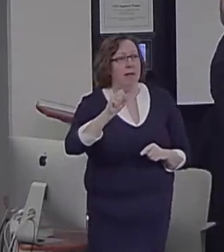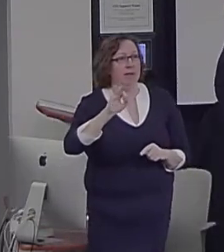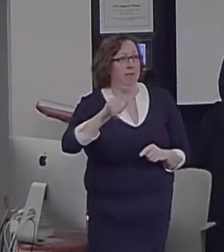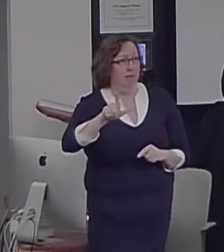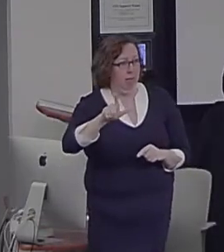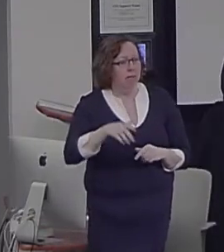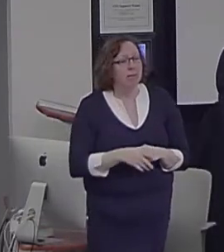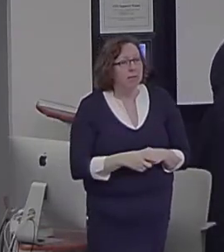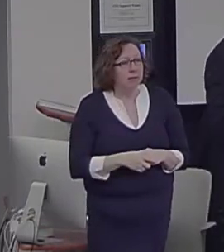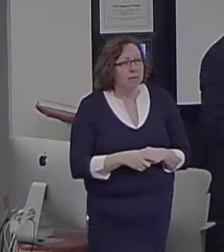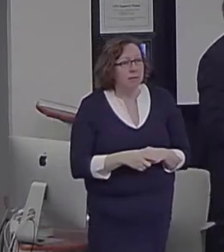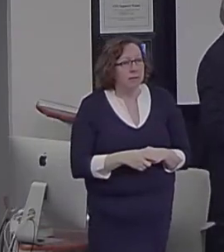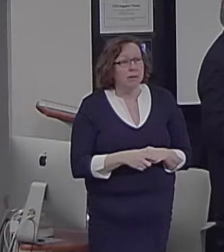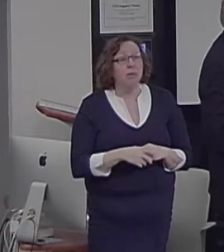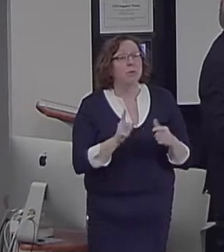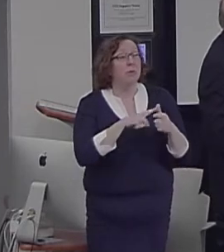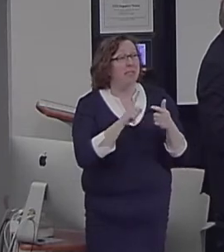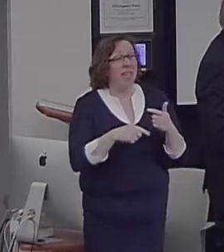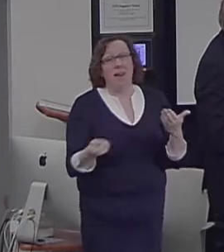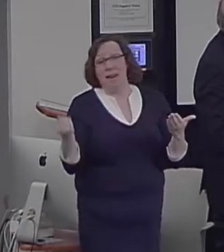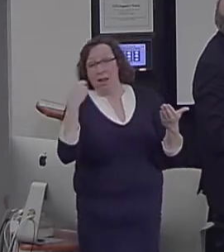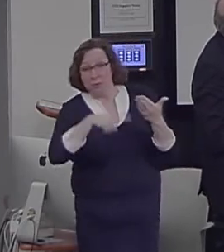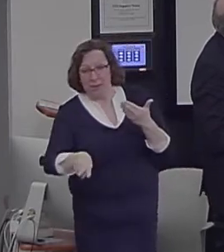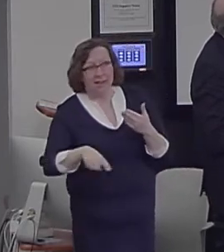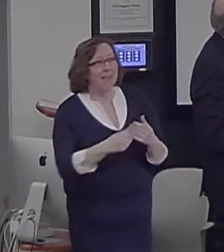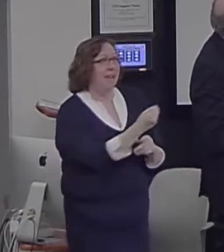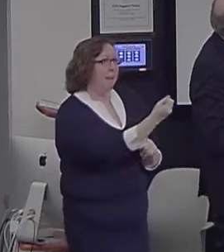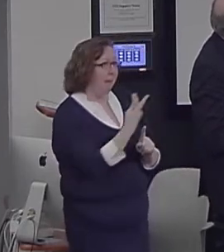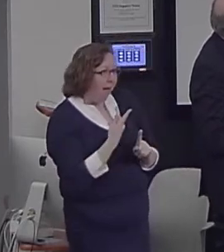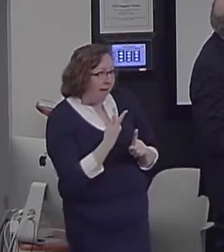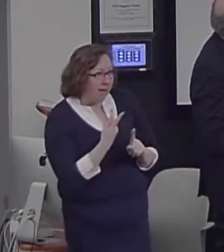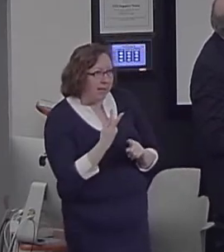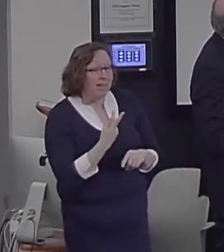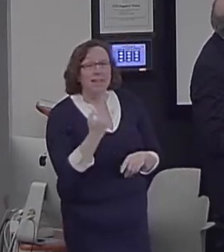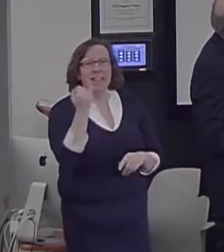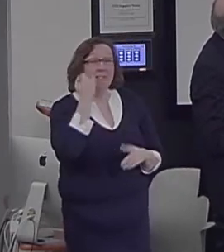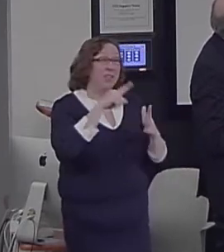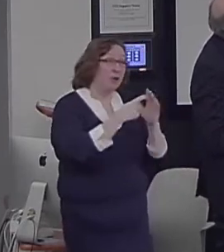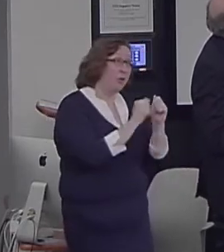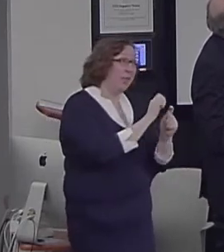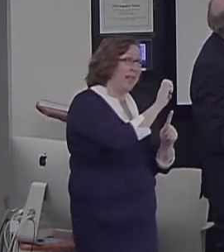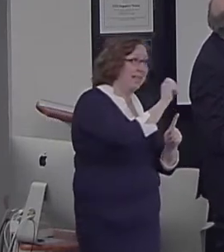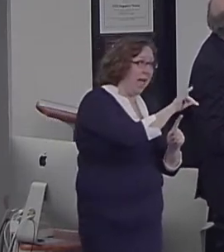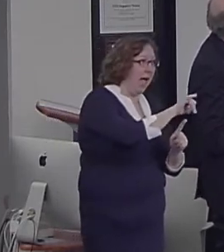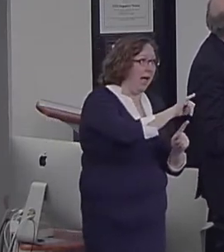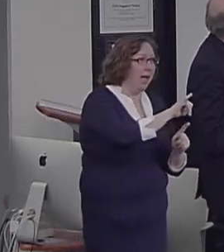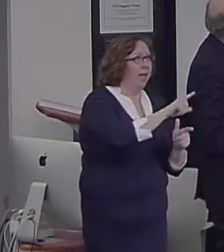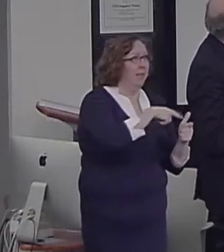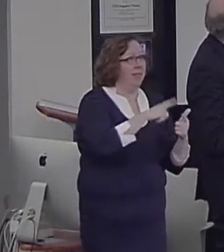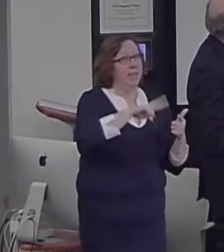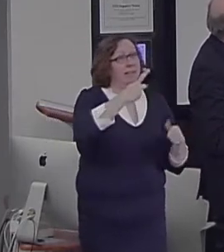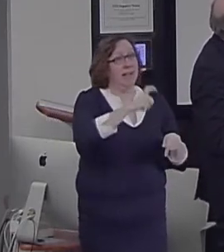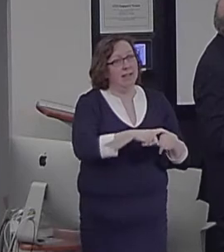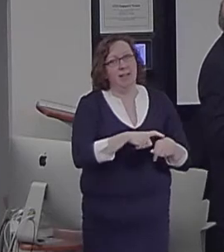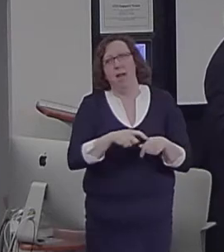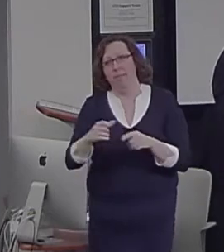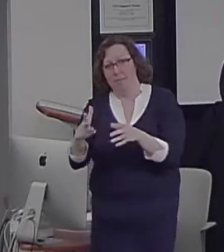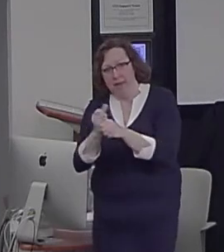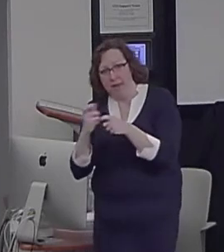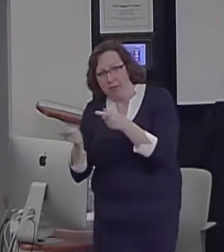same as before. Get the control induction if they had specificity the week before or specificity if they had control the week before. And